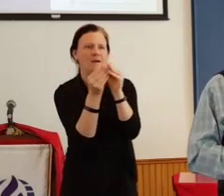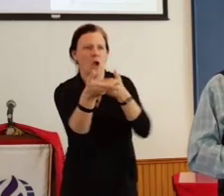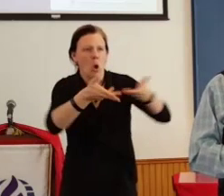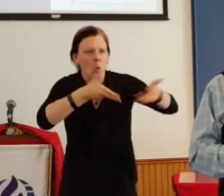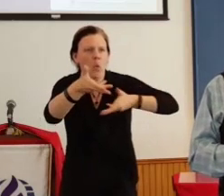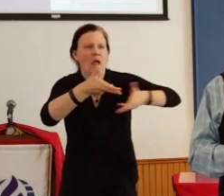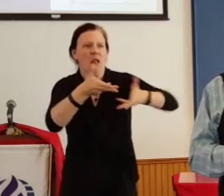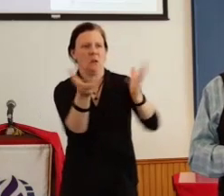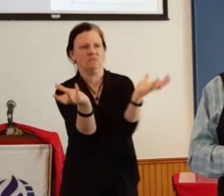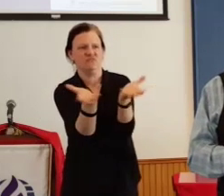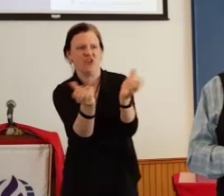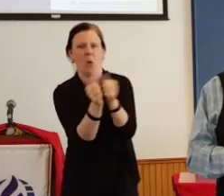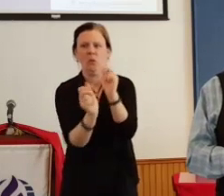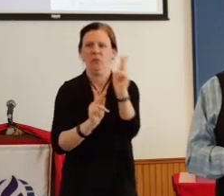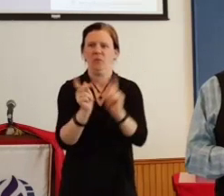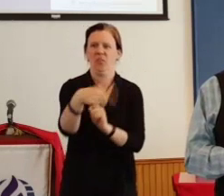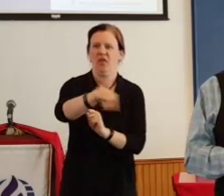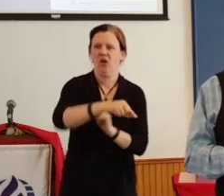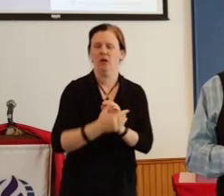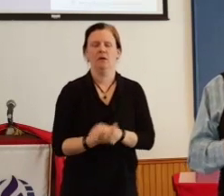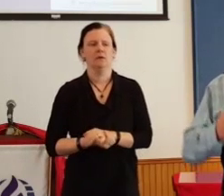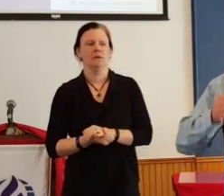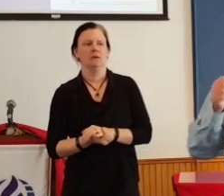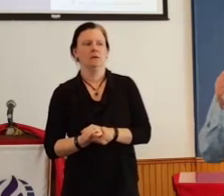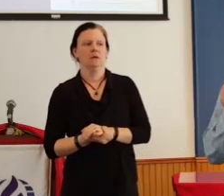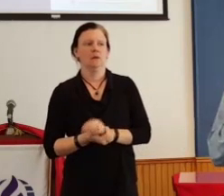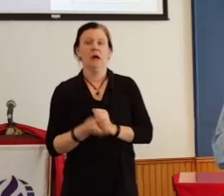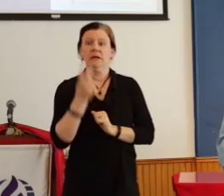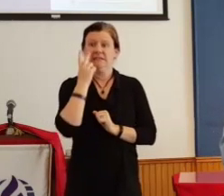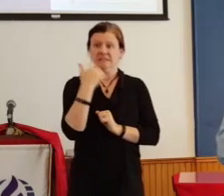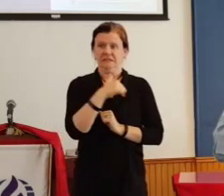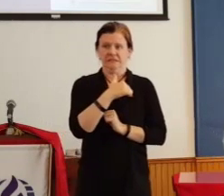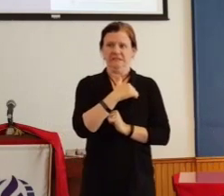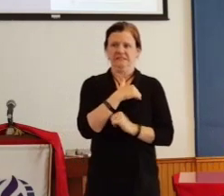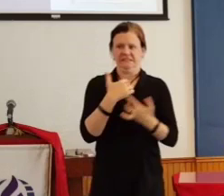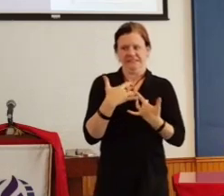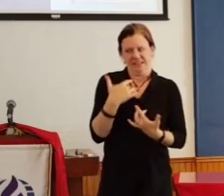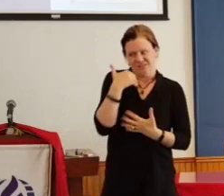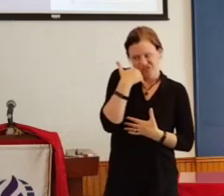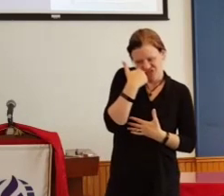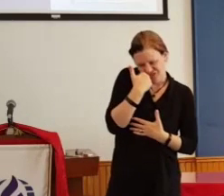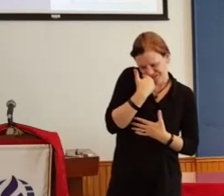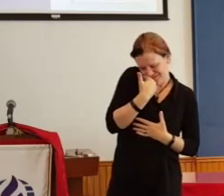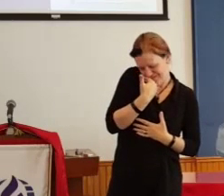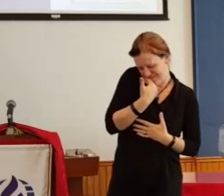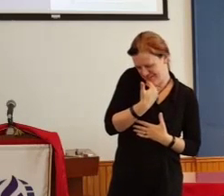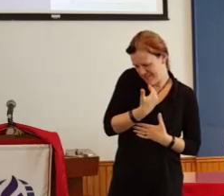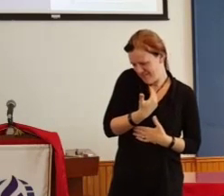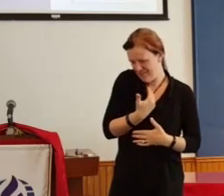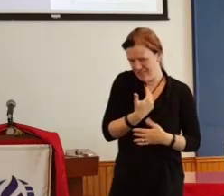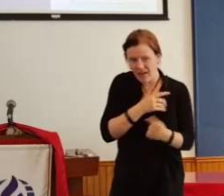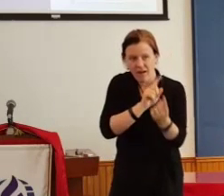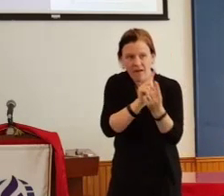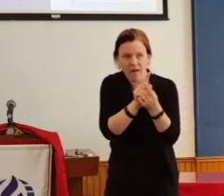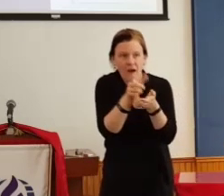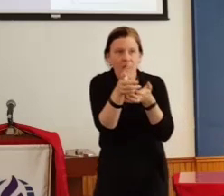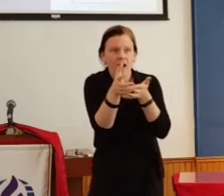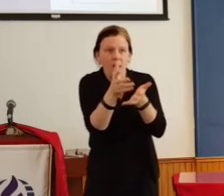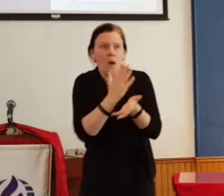talk with people at the booth. I've seen some of us who are very, very shy, open up and share our journeys and